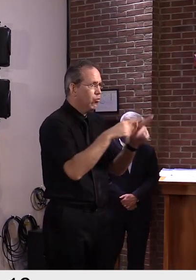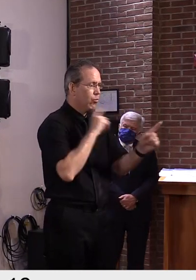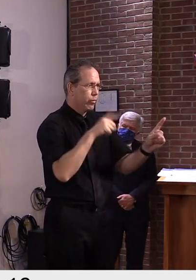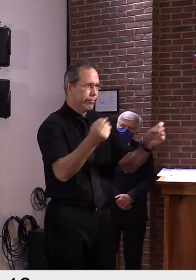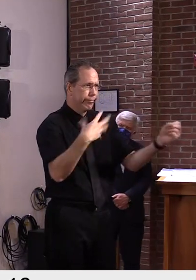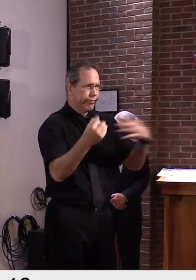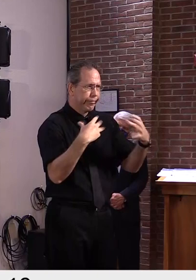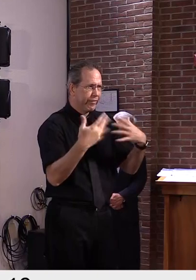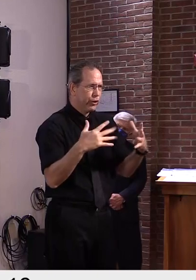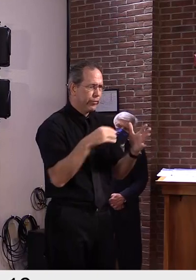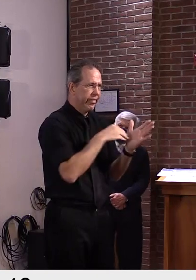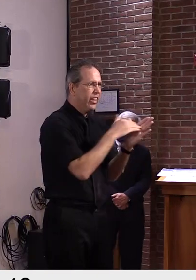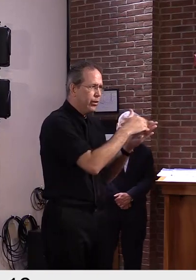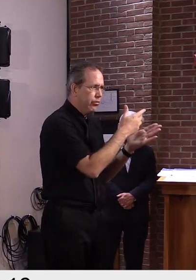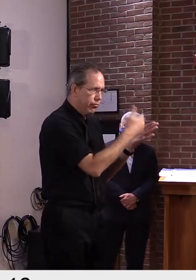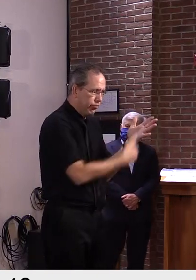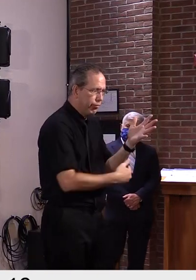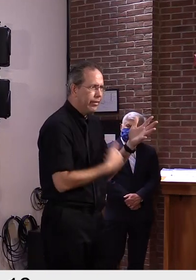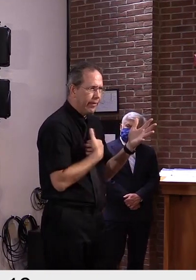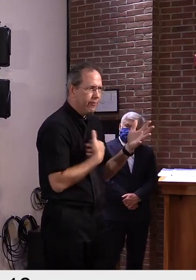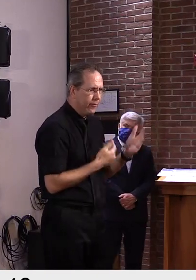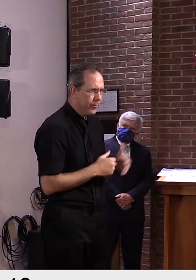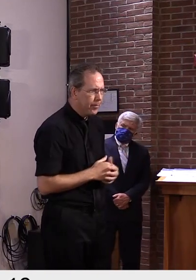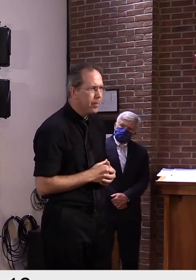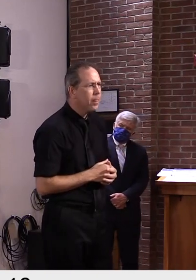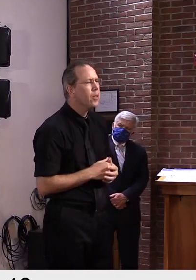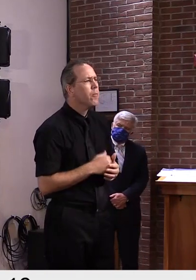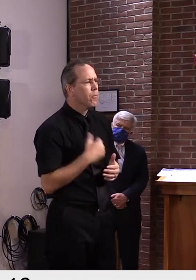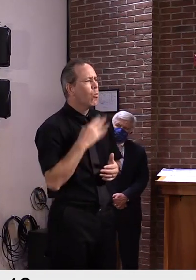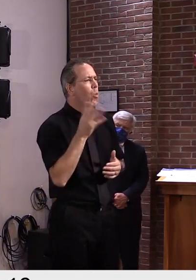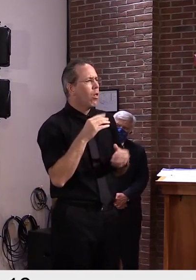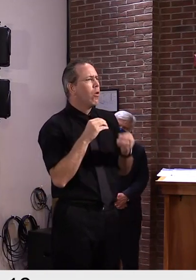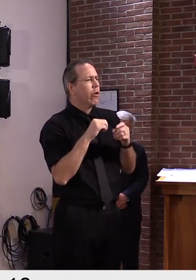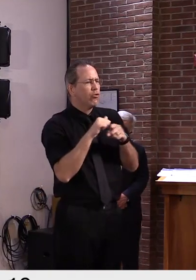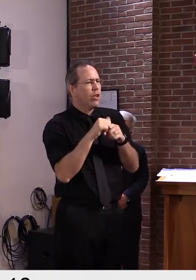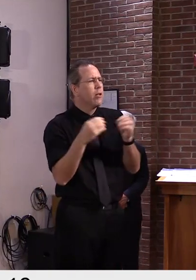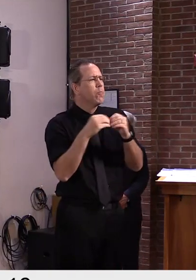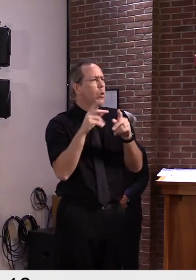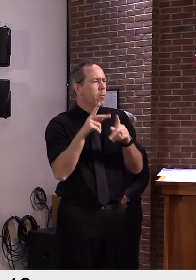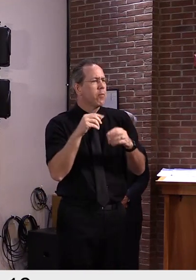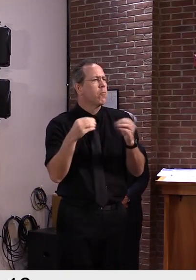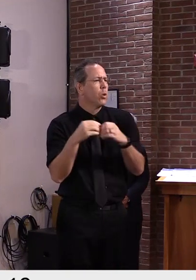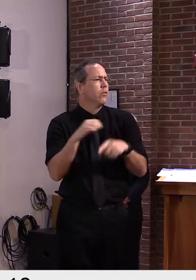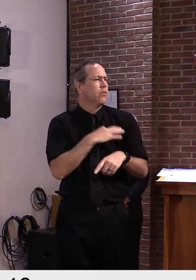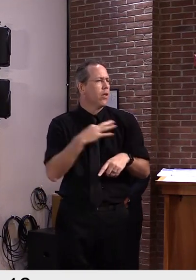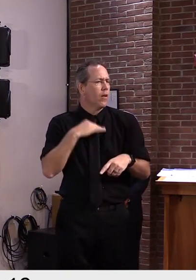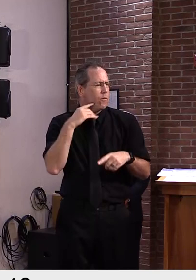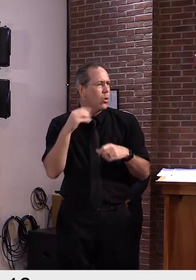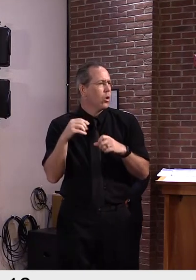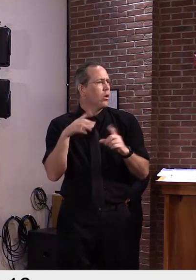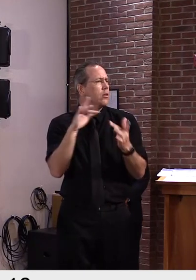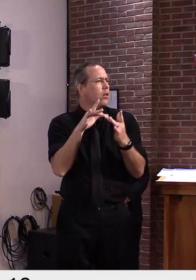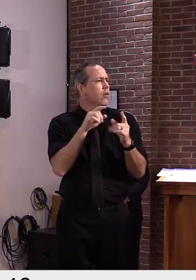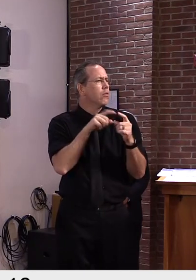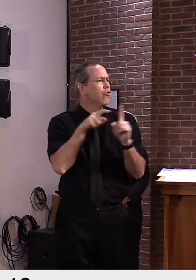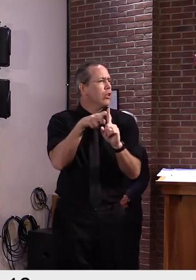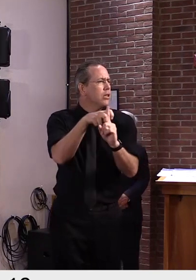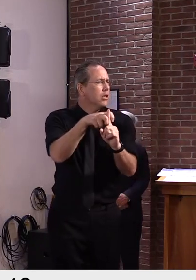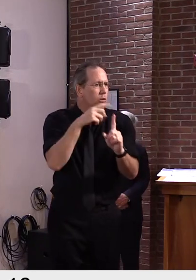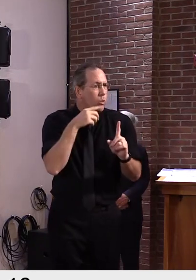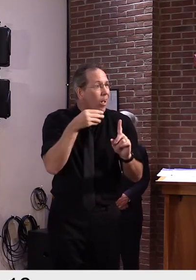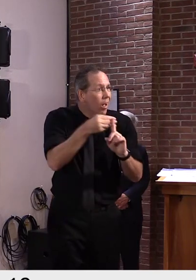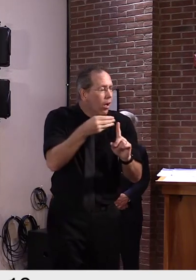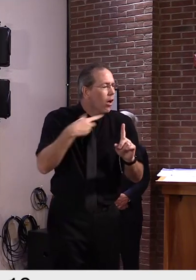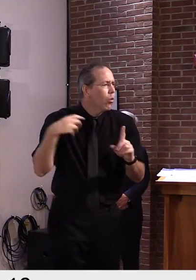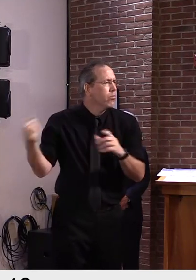training of several other staff. And we're augmenting the ranks as we speak by another four individuals, not